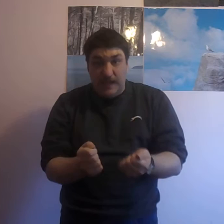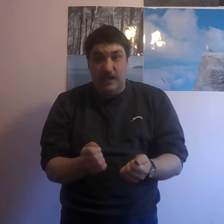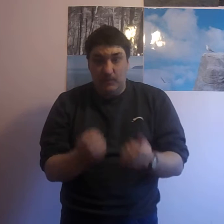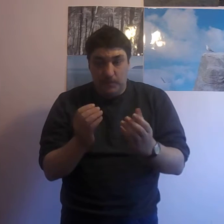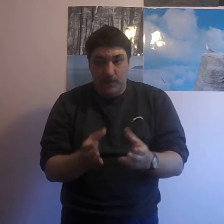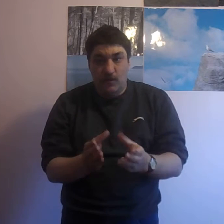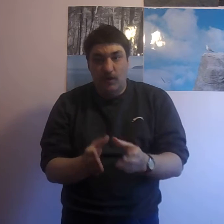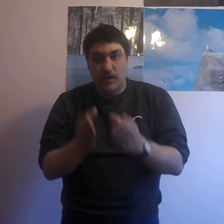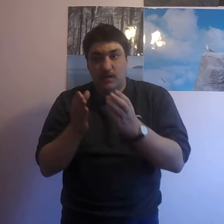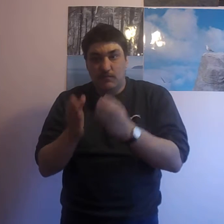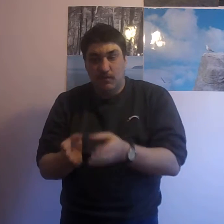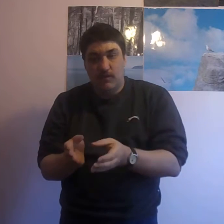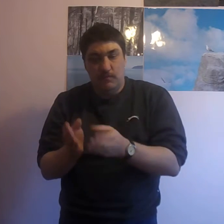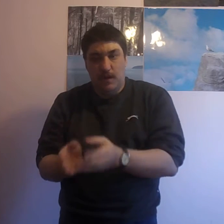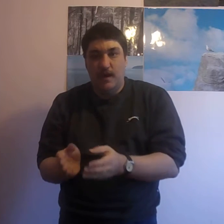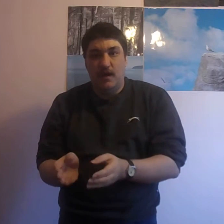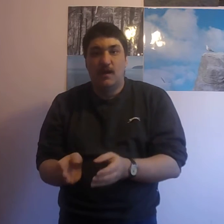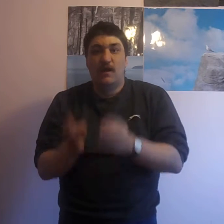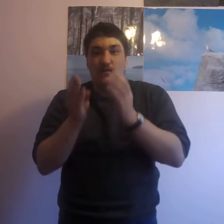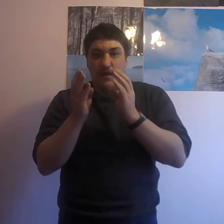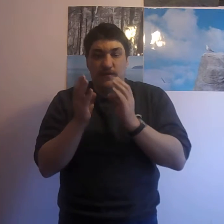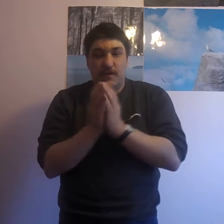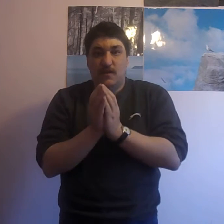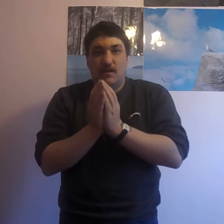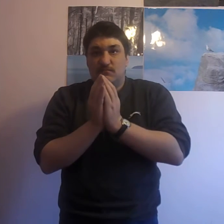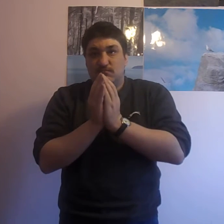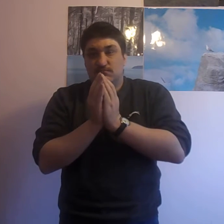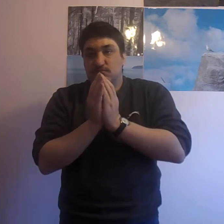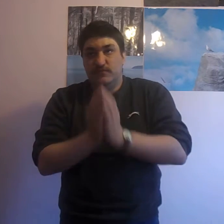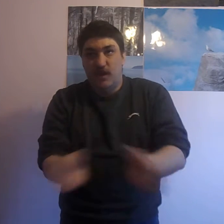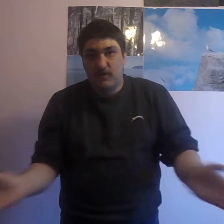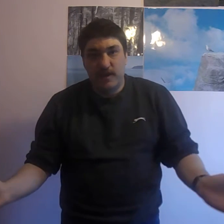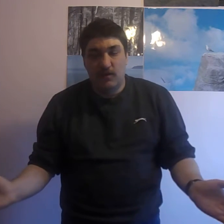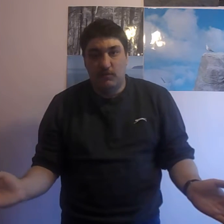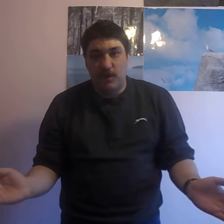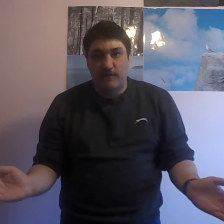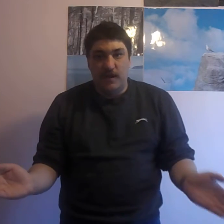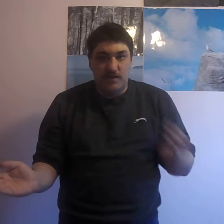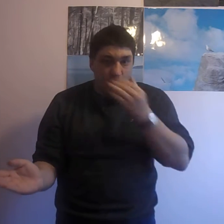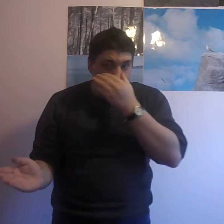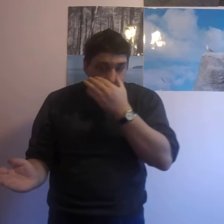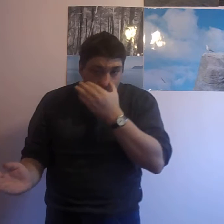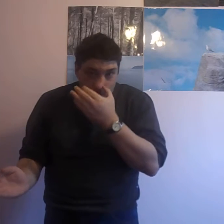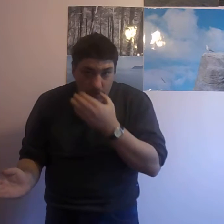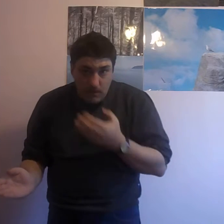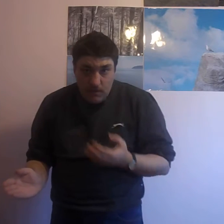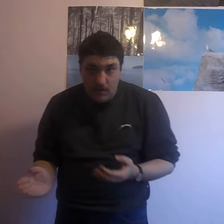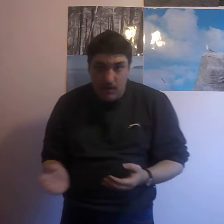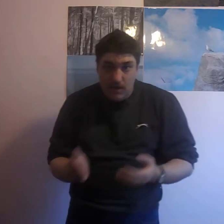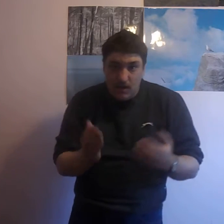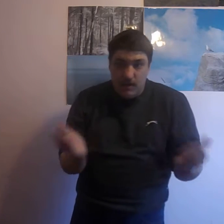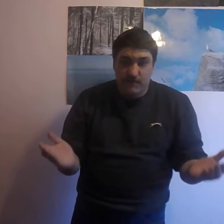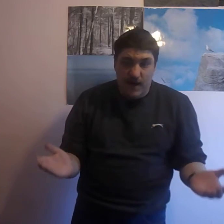purely multiplayer with no single player feature whatsoever. In fact